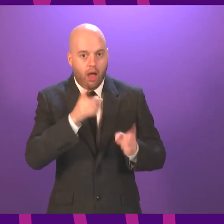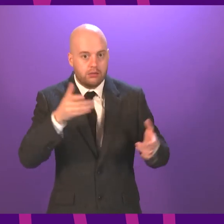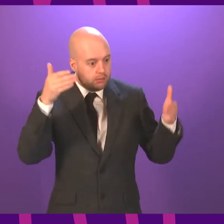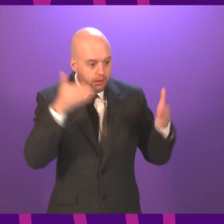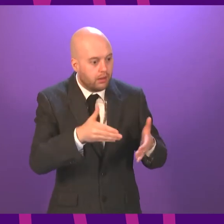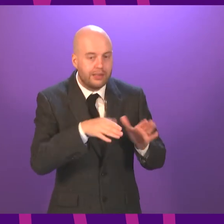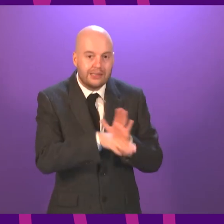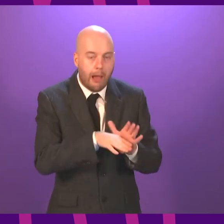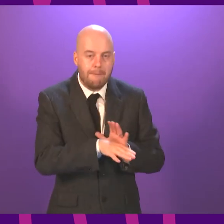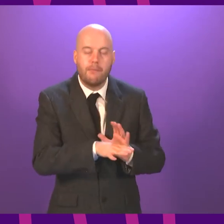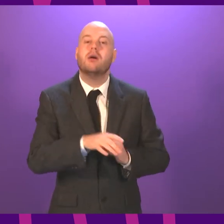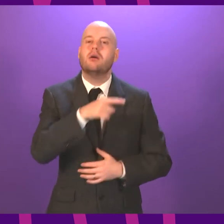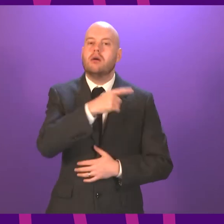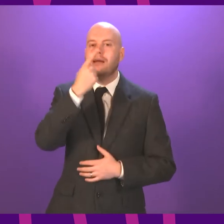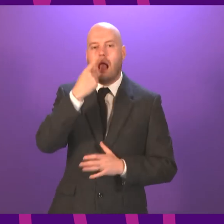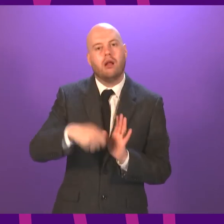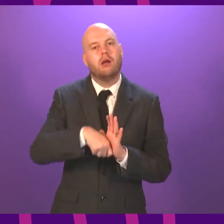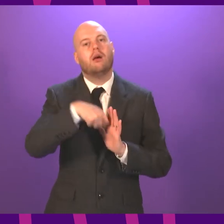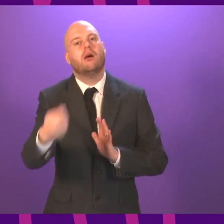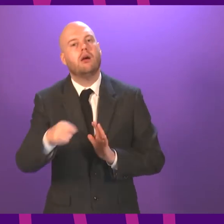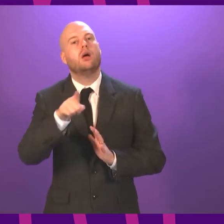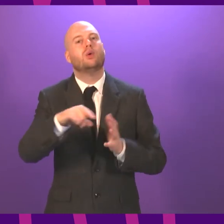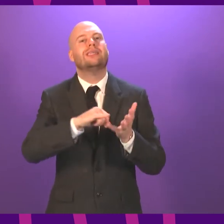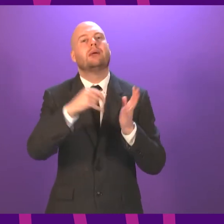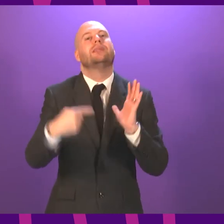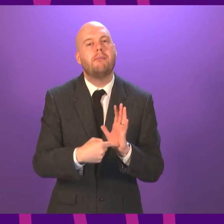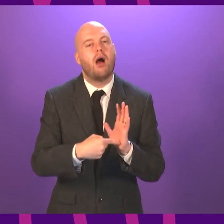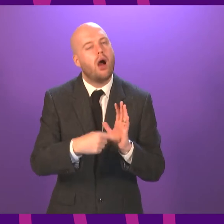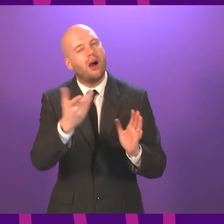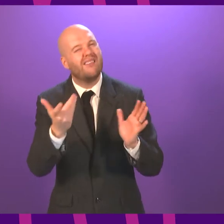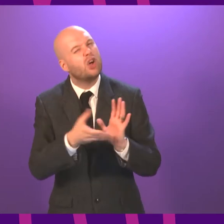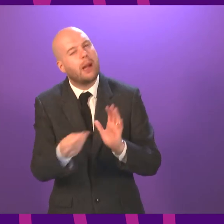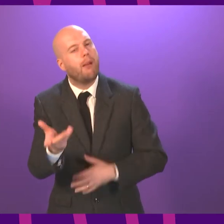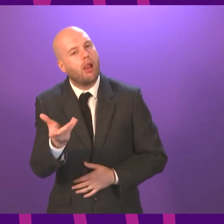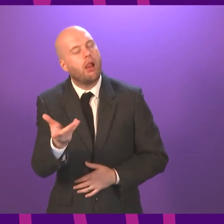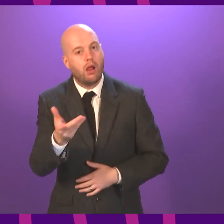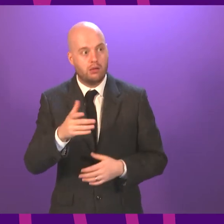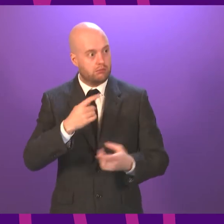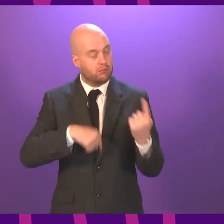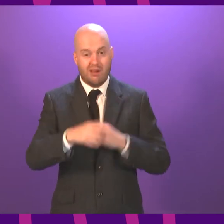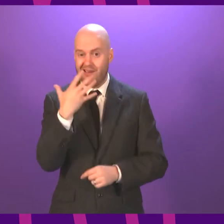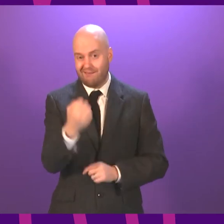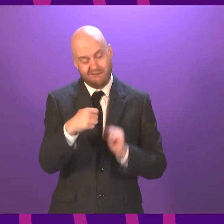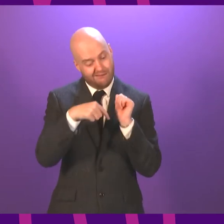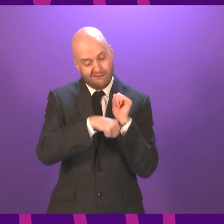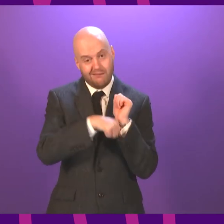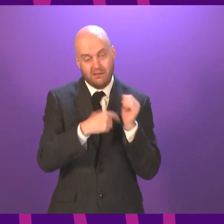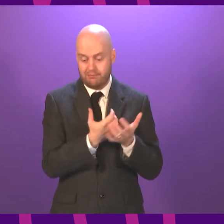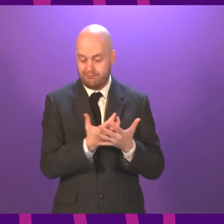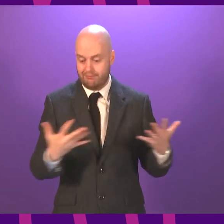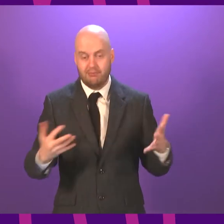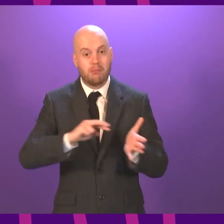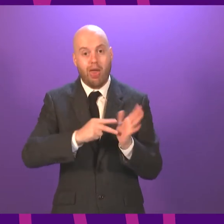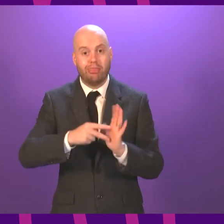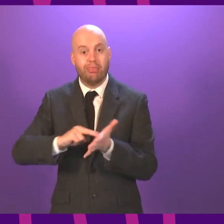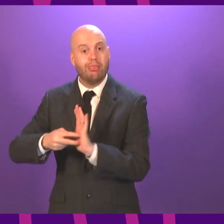So we continue to work to try to take account of the concerns and put in place the best possible arrangements in a highly